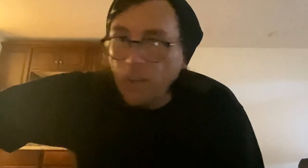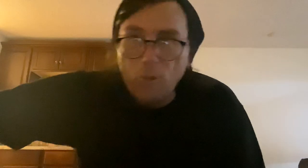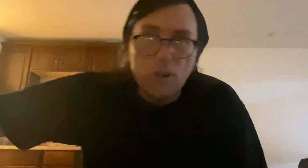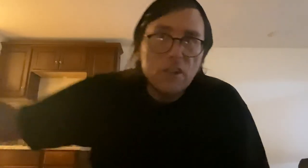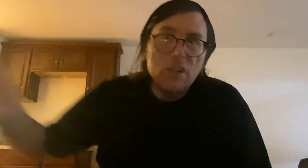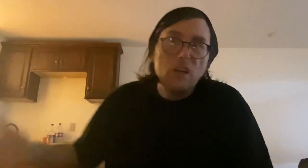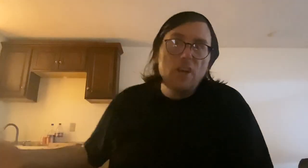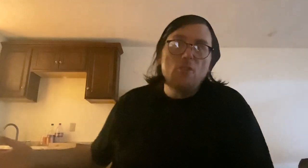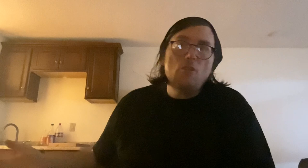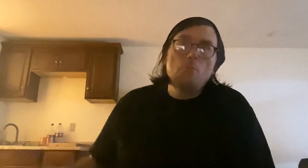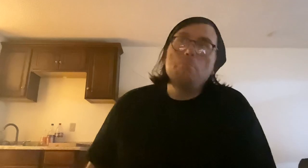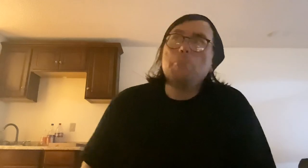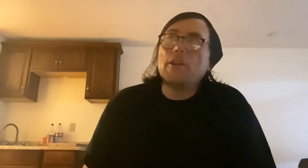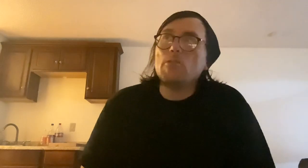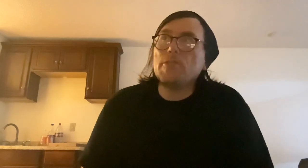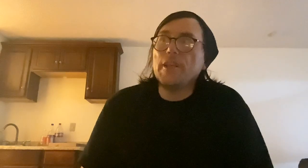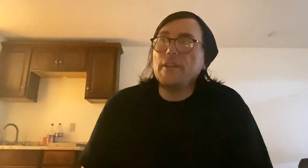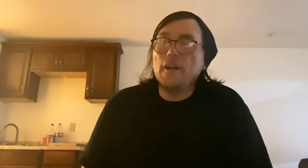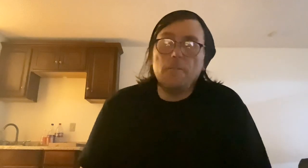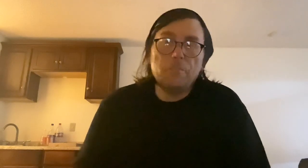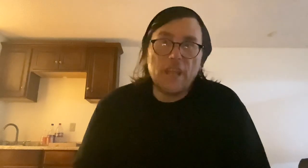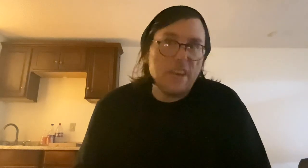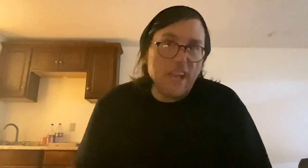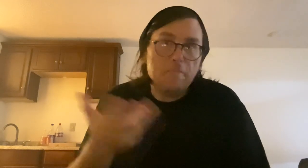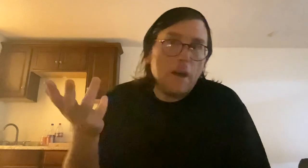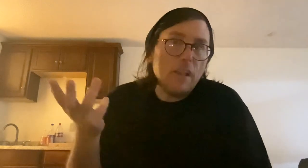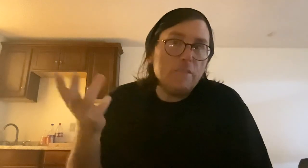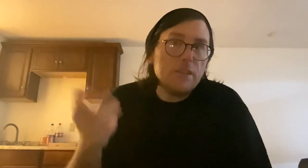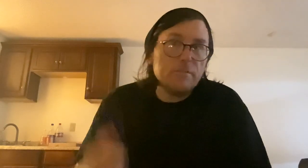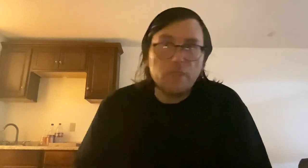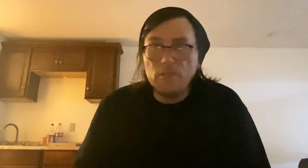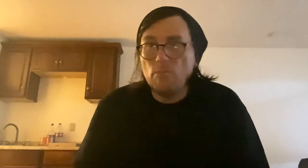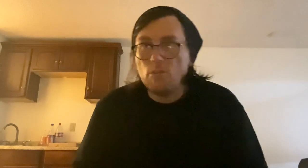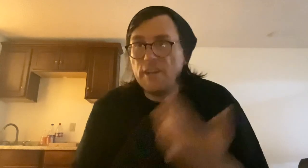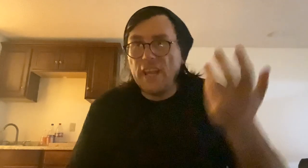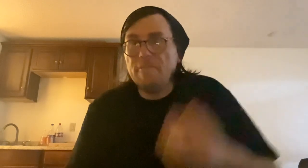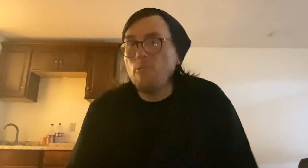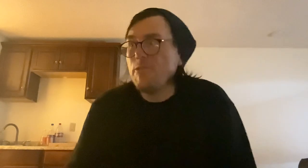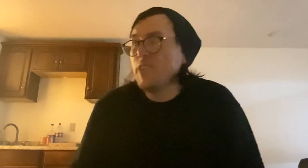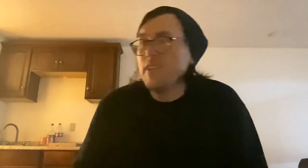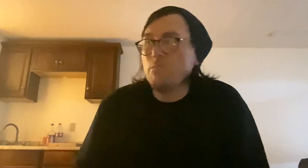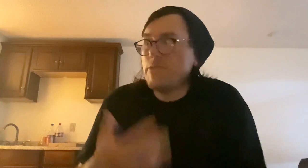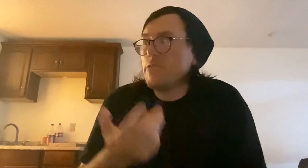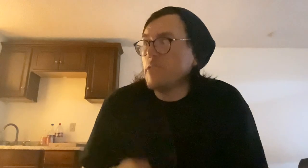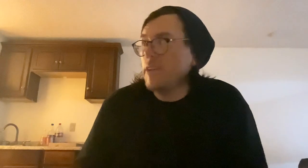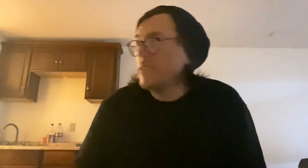or a no bigger than an 8 1⁄2 by 11, you know, or an A4 size, which is,